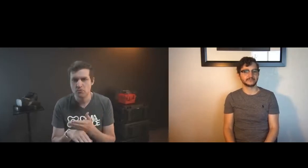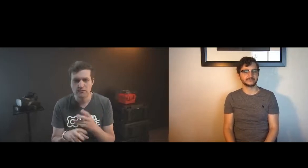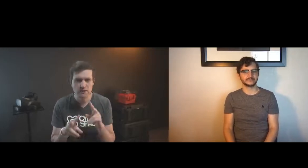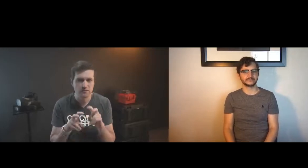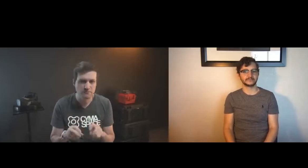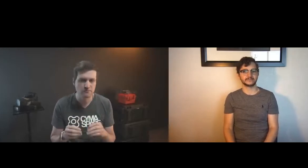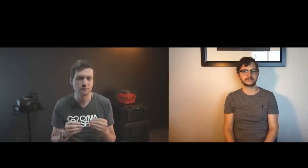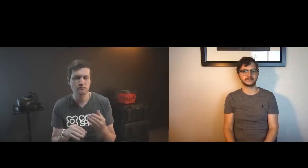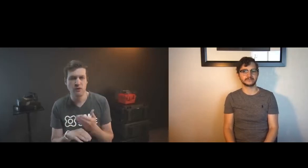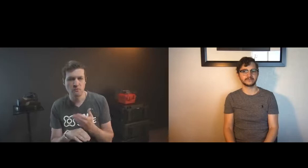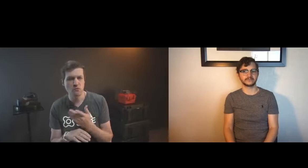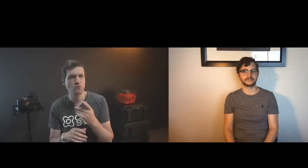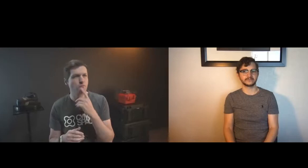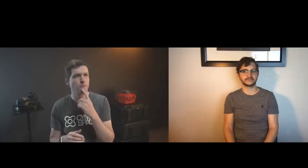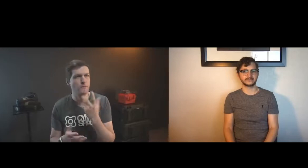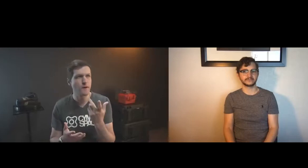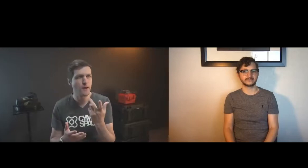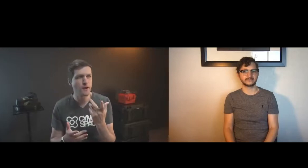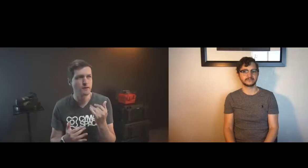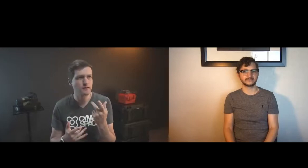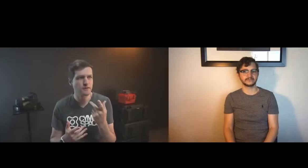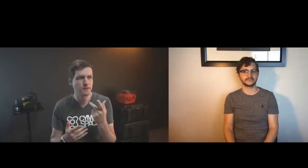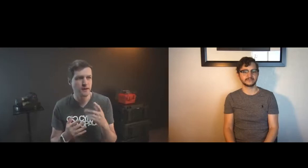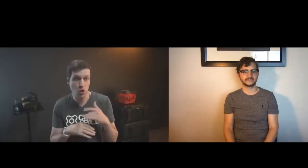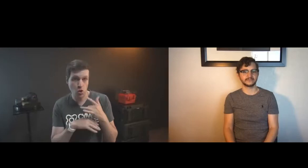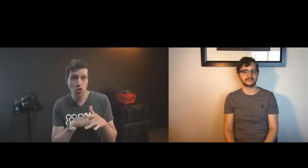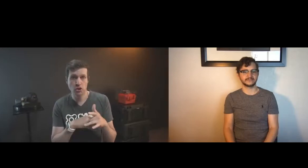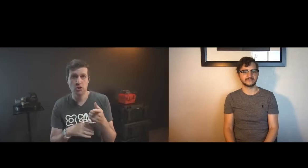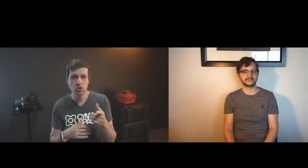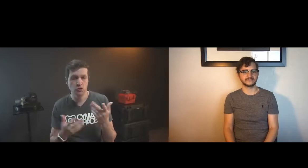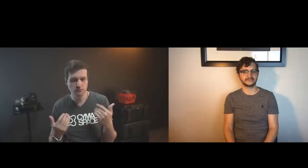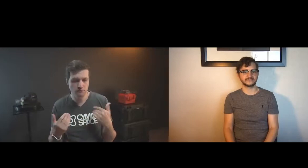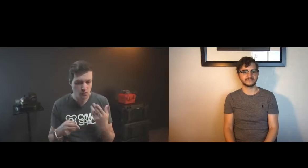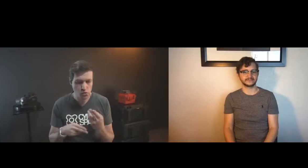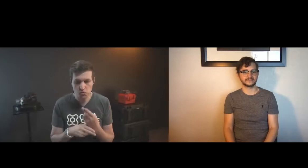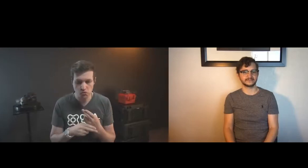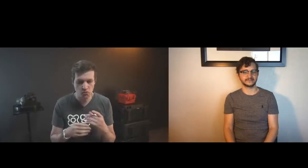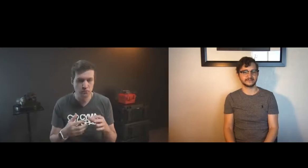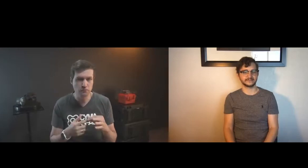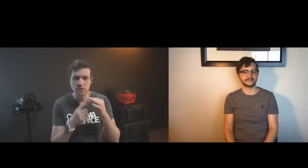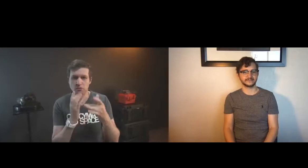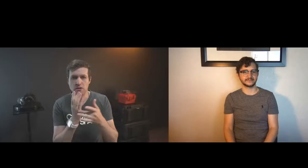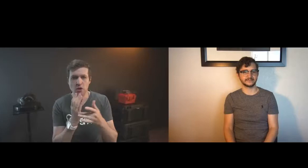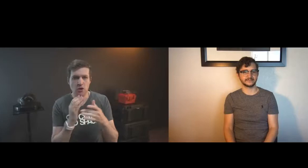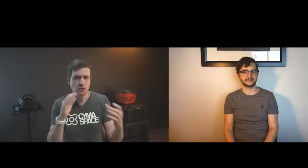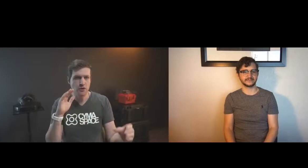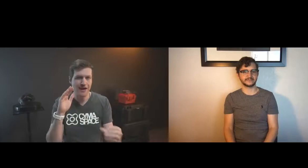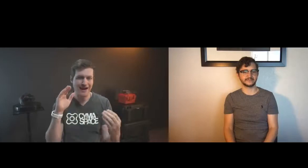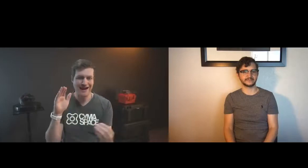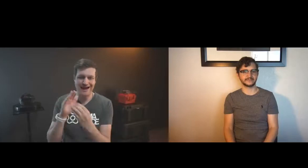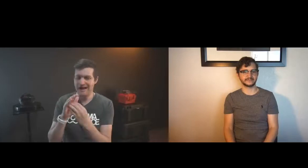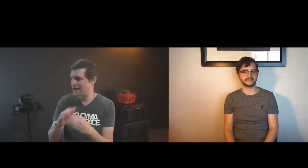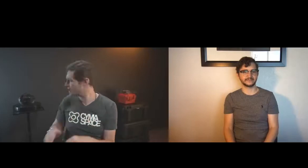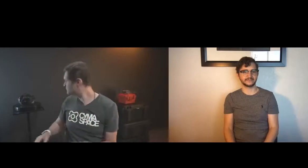the vr industry continues to grow and improve upon itself by leaps and bounds and the early vr